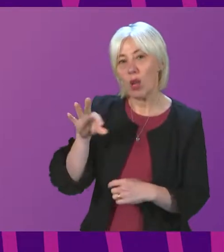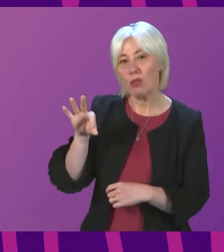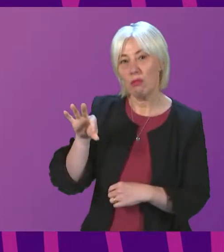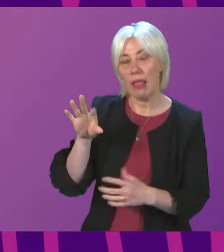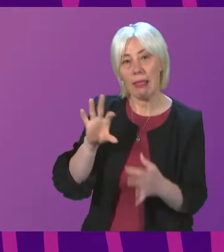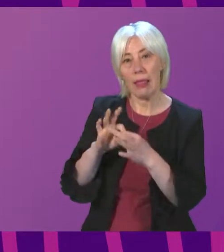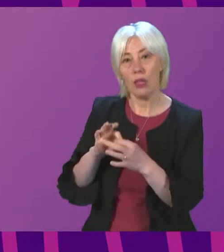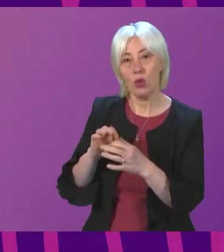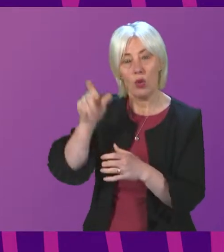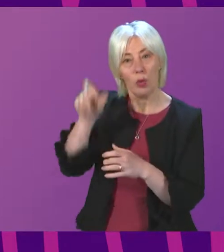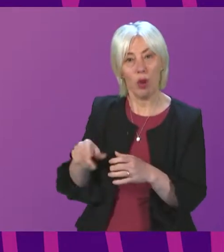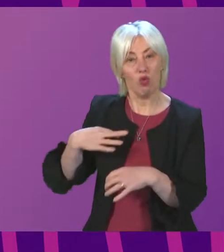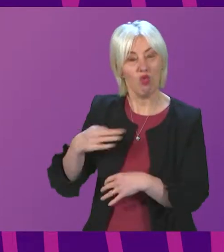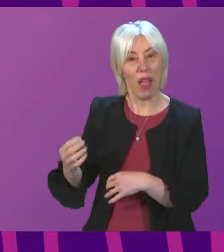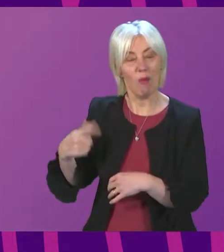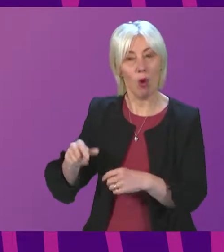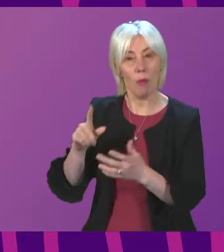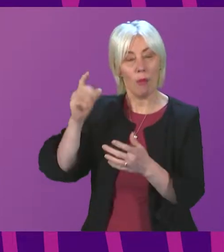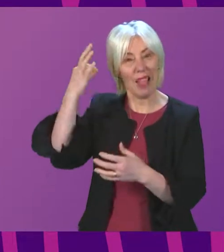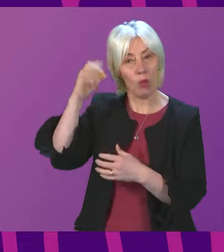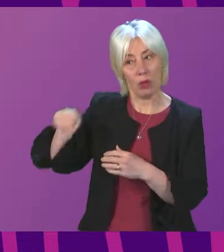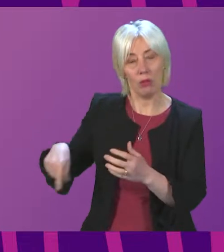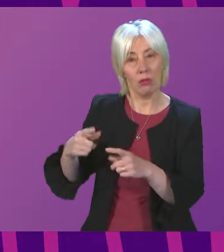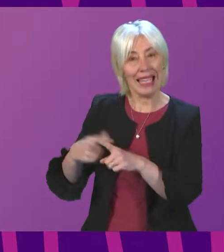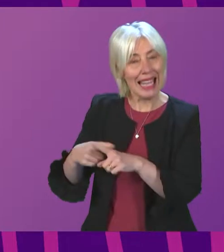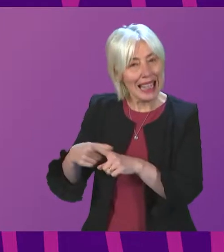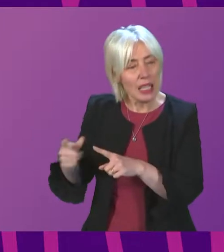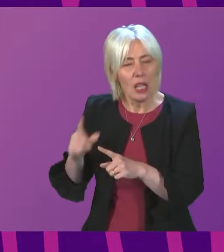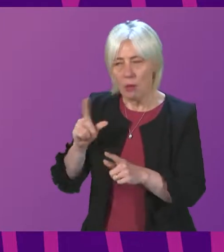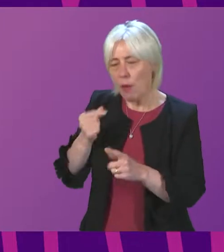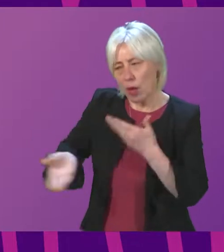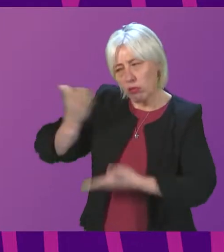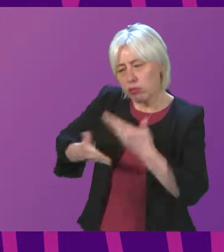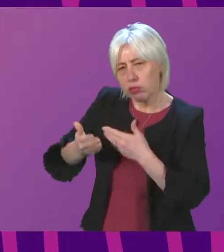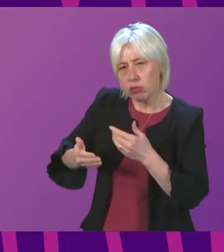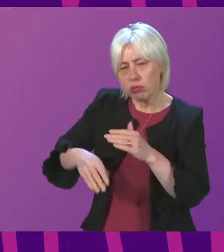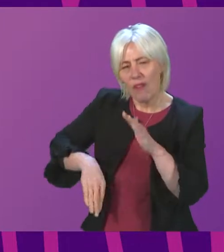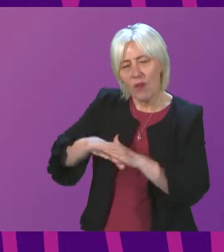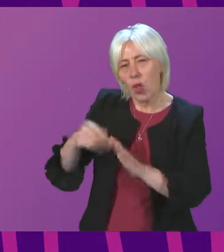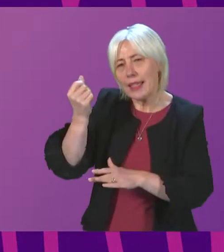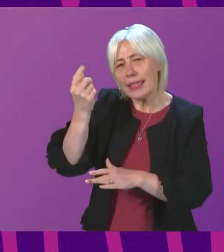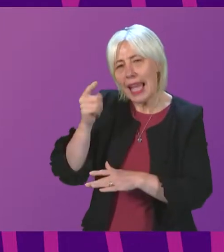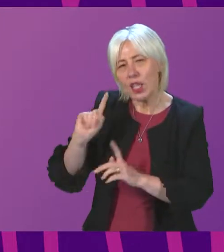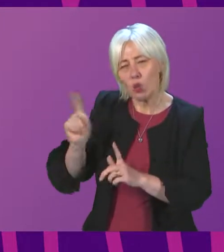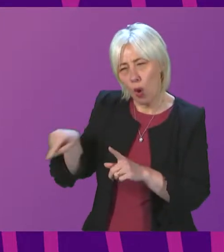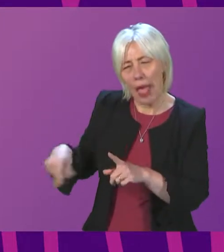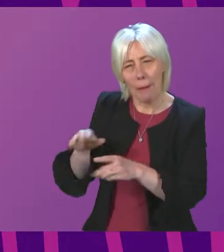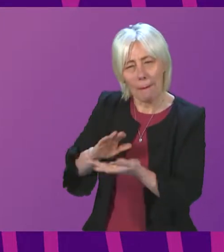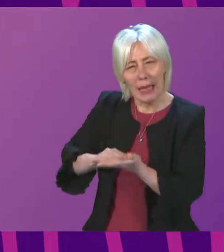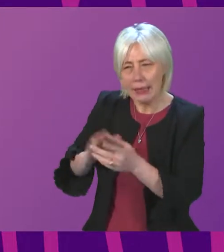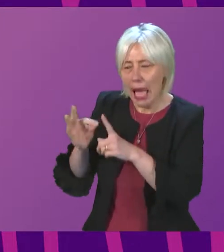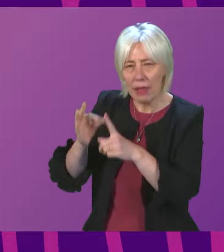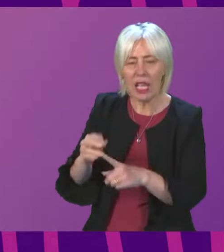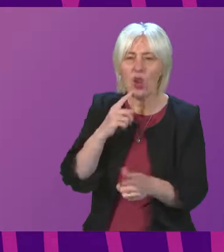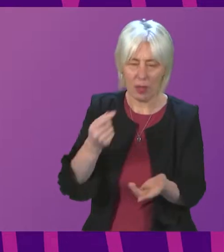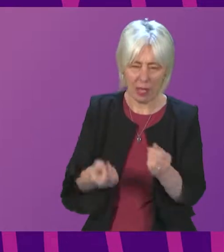organisation of local authorities in England to understand a little bit better about the actual application of that. I mean, it keeps